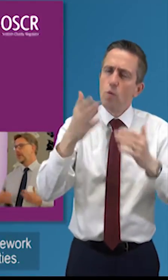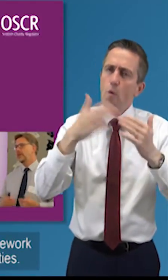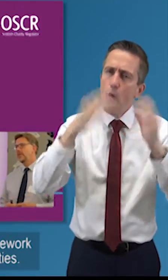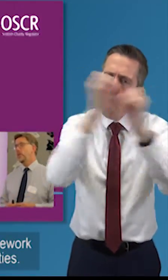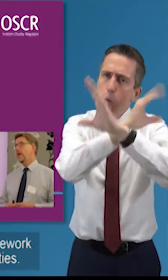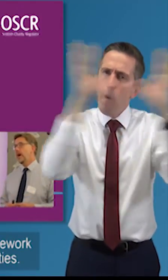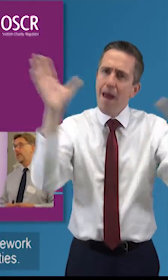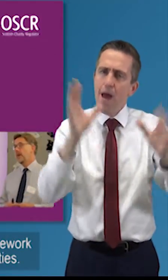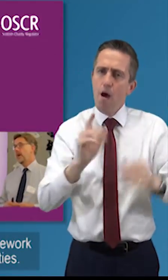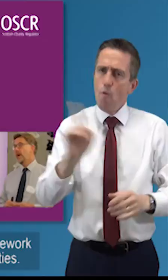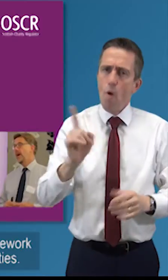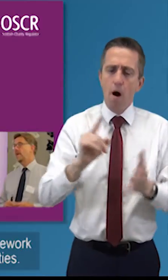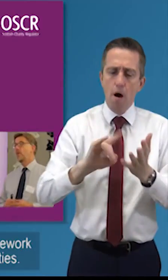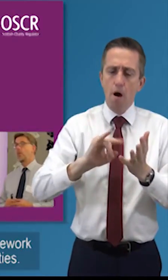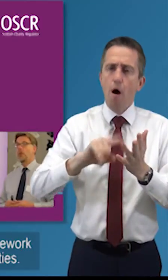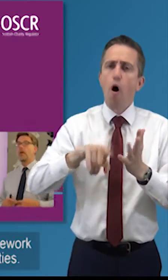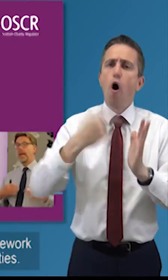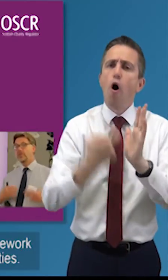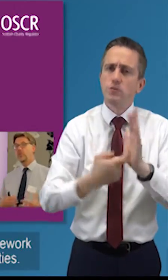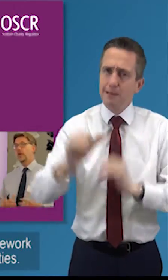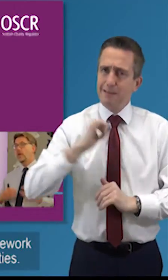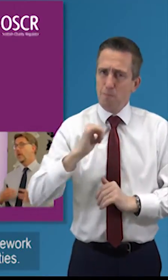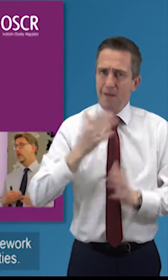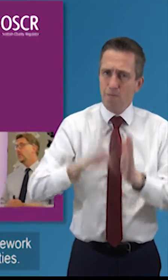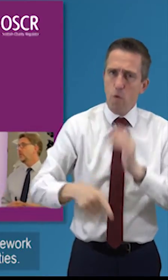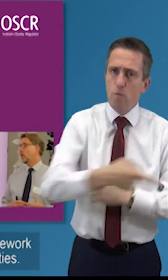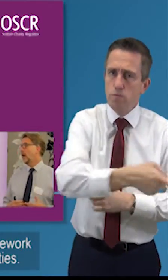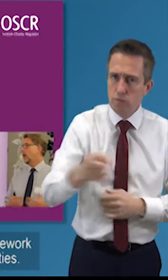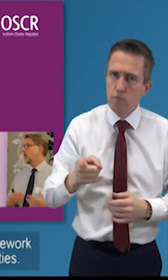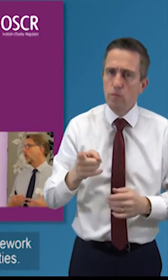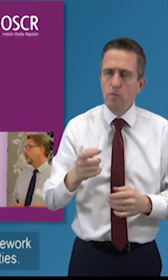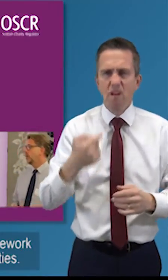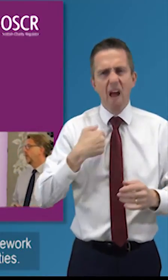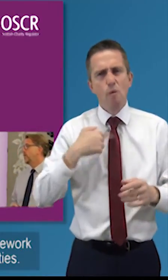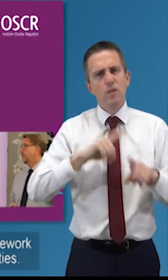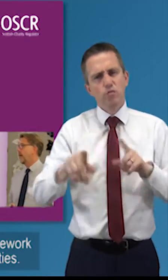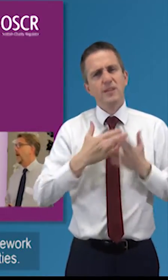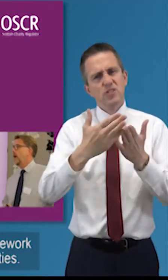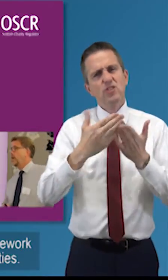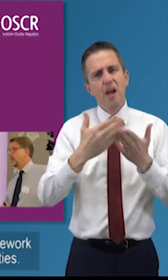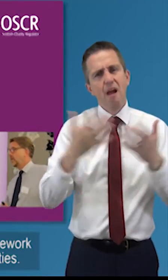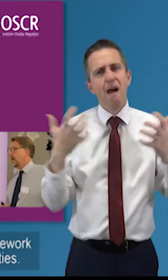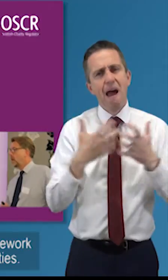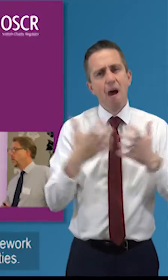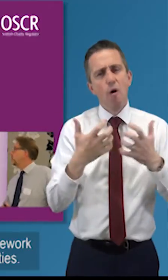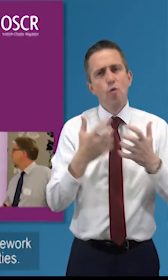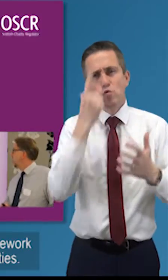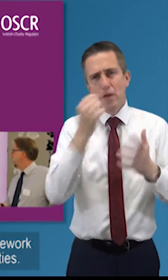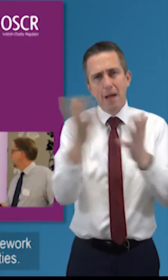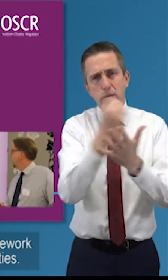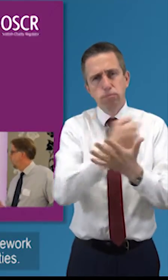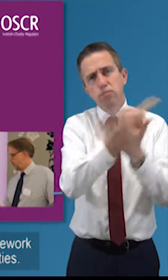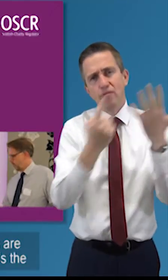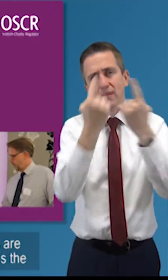terms of the perspective that we have uh from our casework and and you know our knowledge of how things can go in